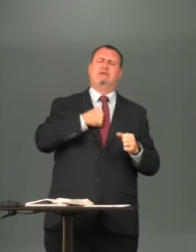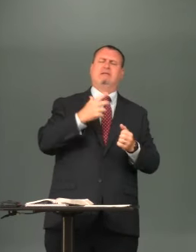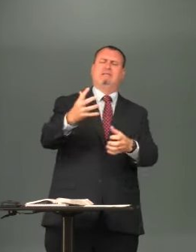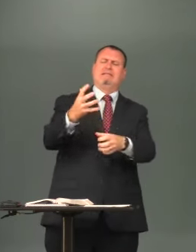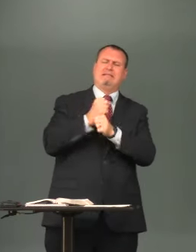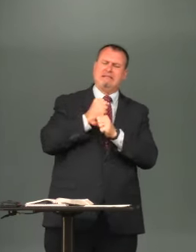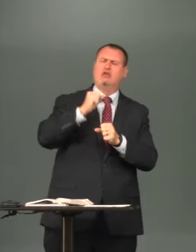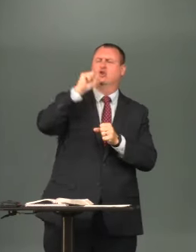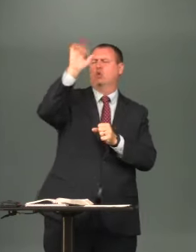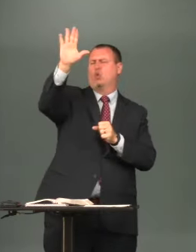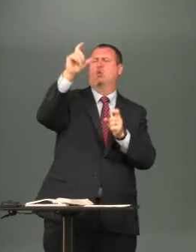voice interpretation